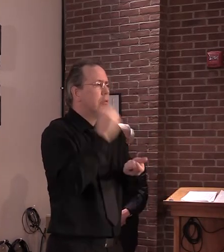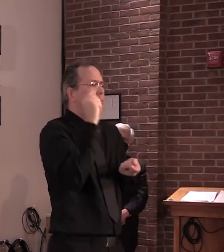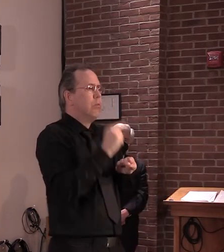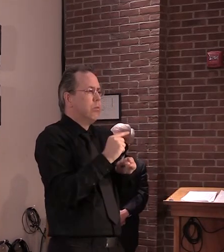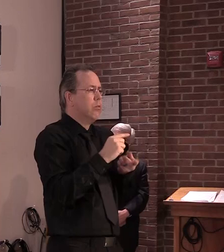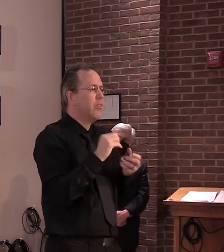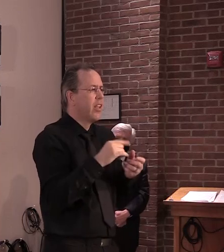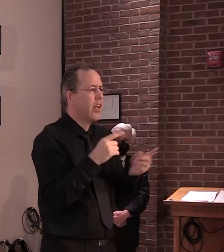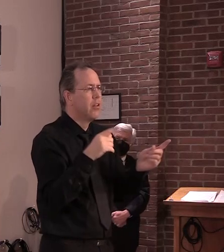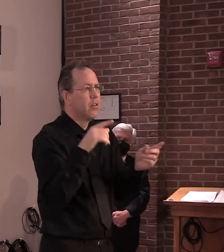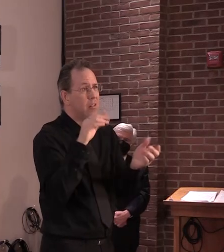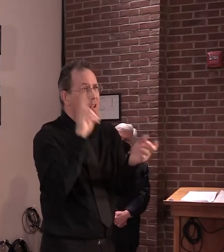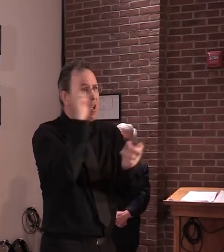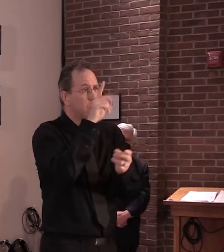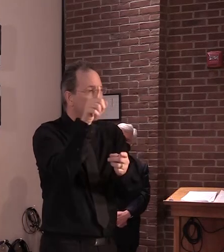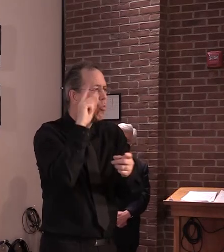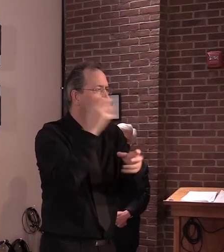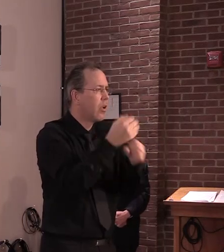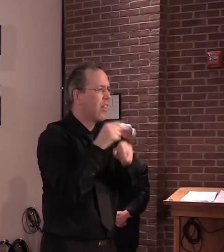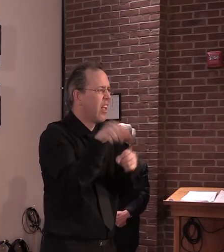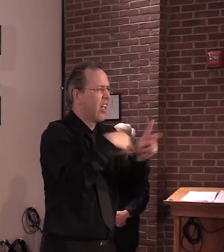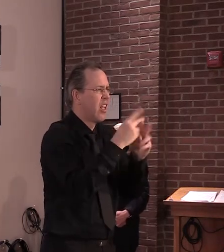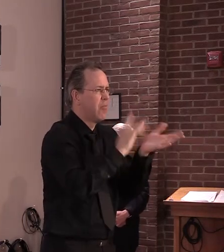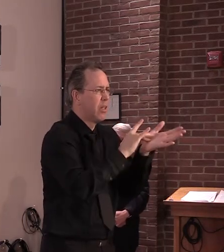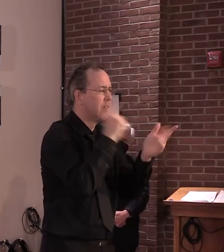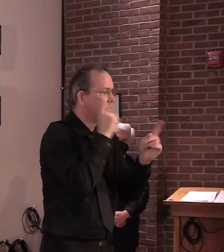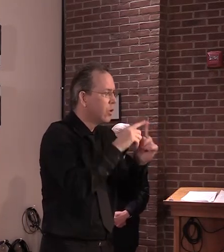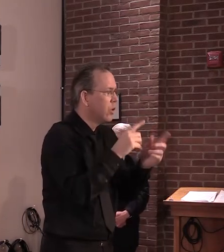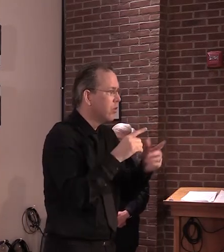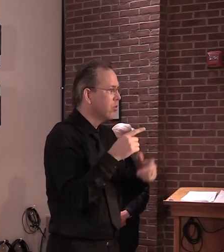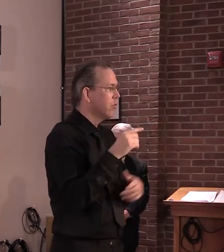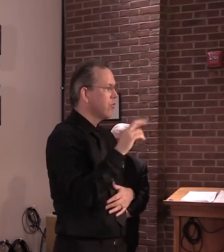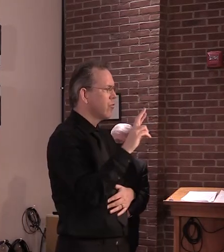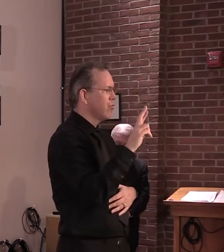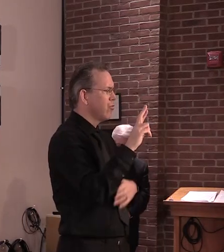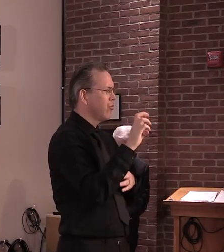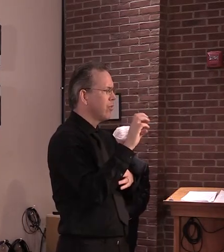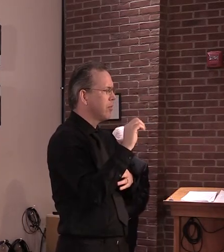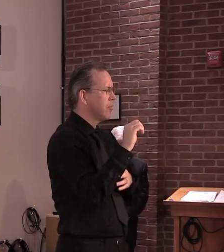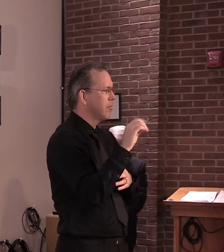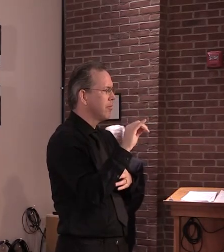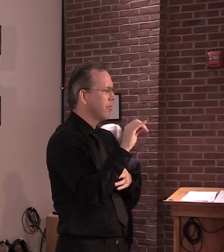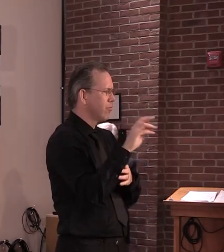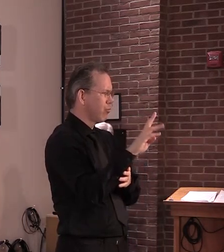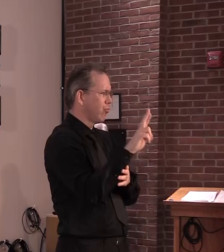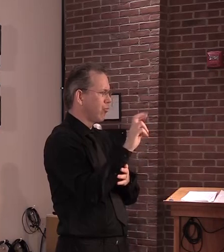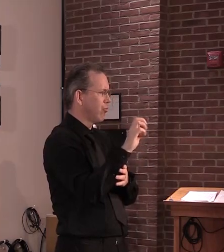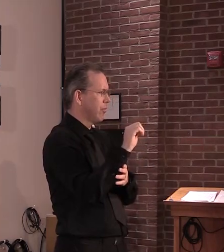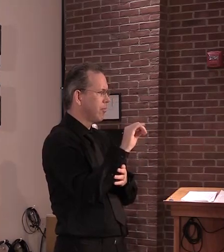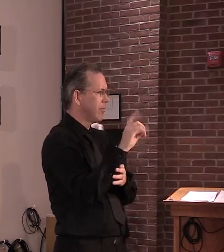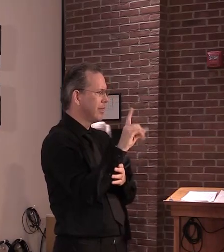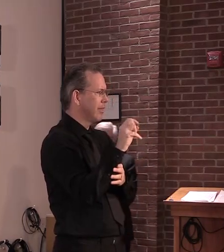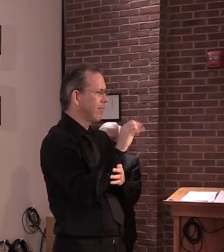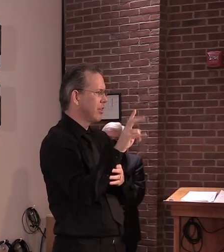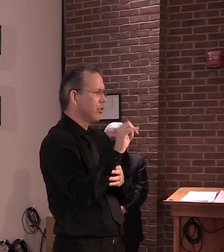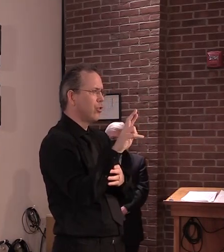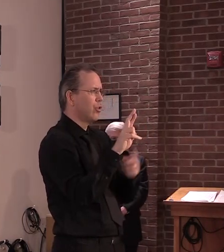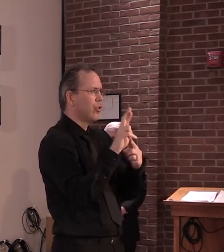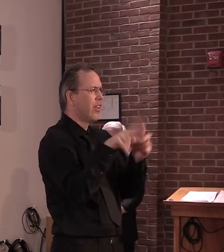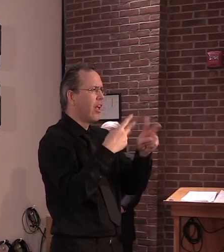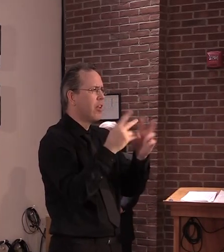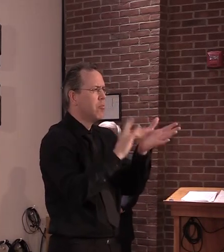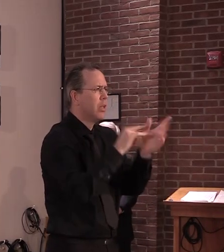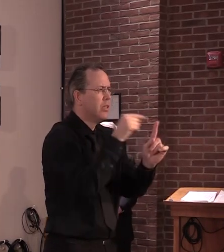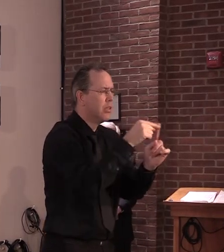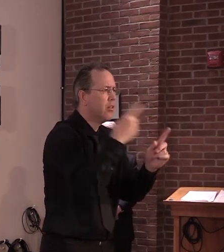Is that the remdesivir? Remdesivir, yes. Okay. All right. Well, thank you very much. All right.